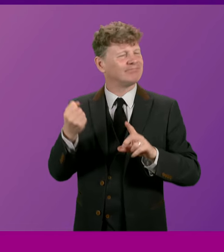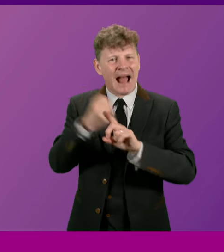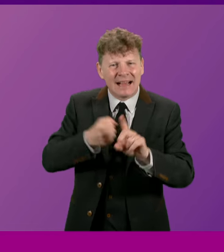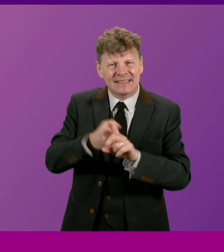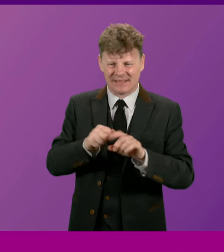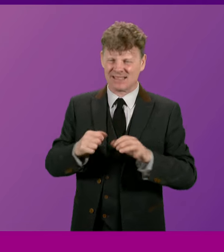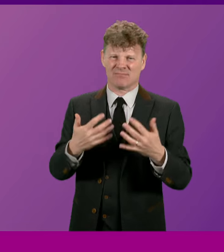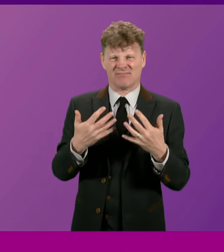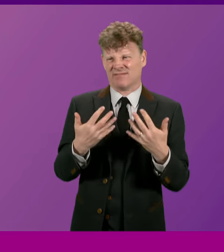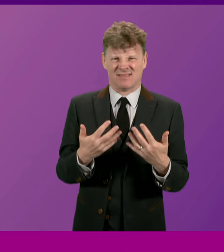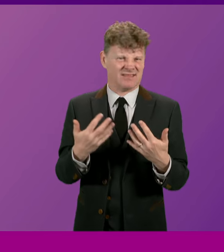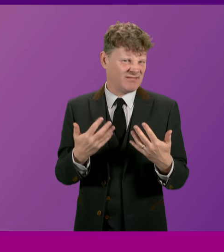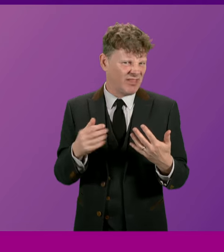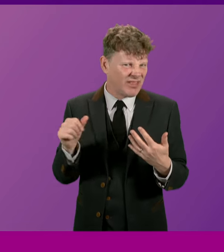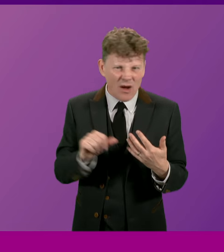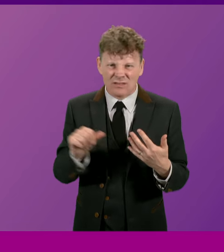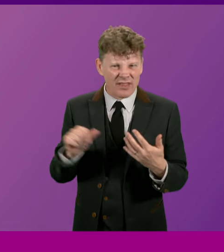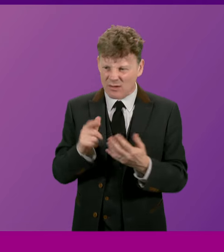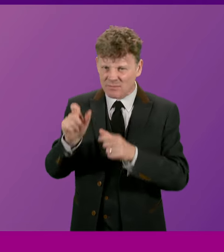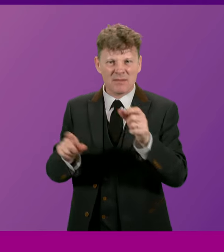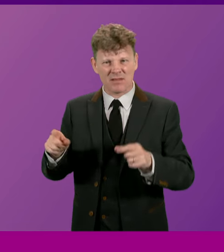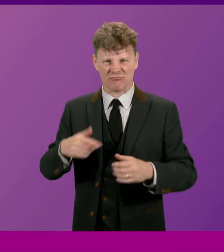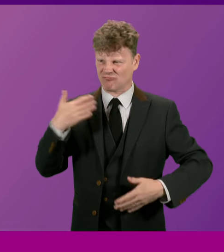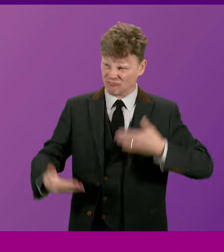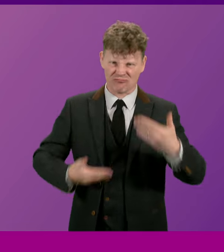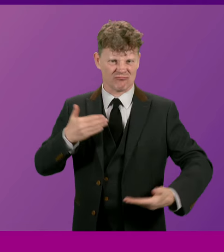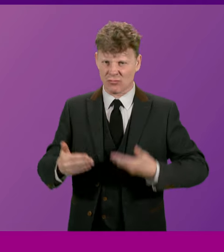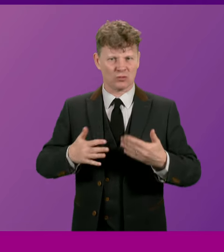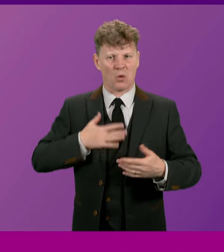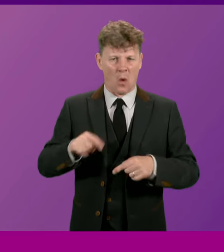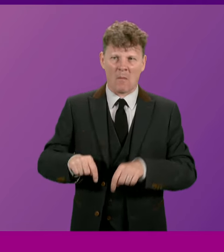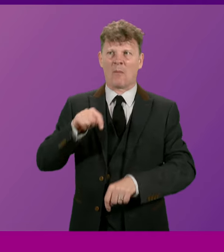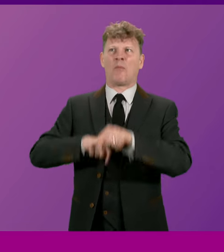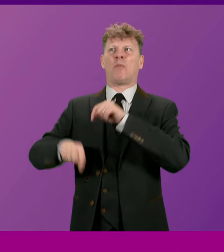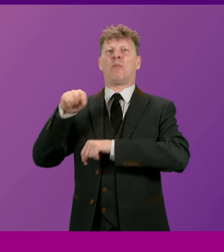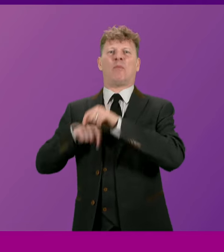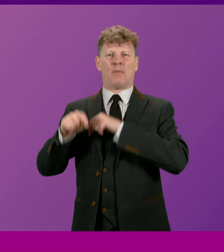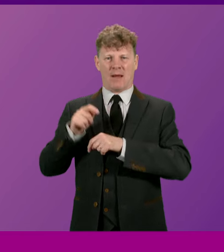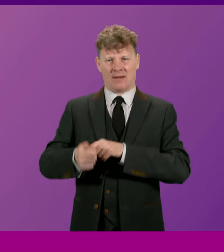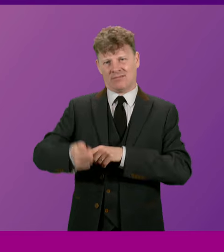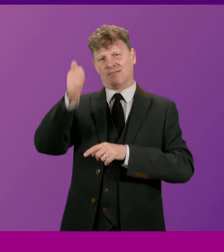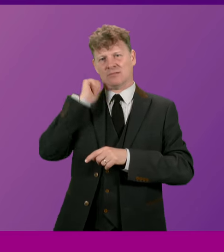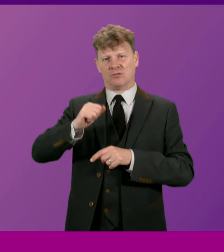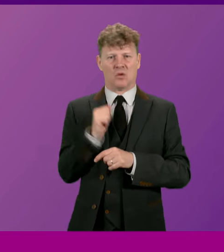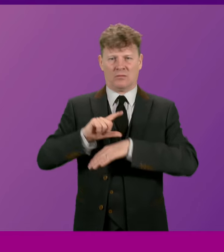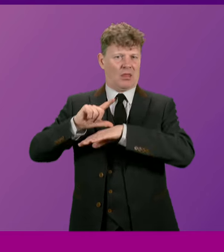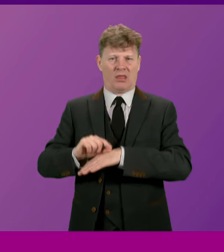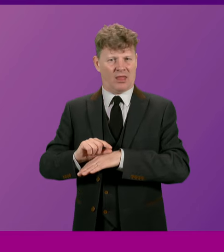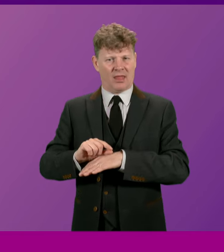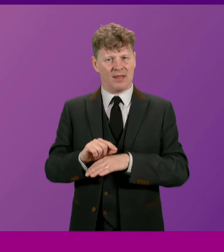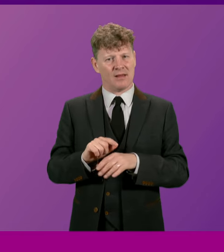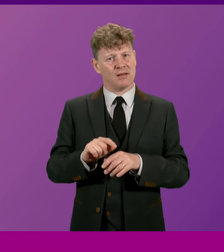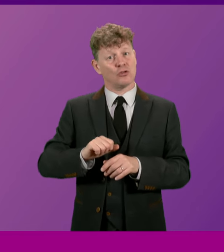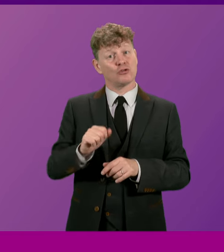who I predict will refuse to go meekly back into the political shadows. The people of Scotland